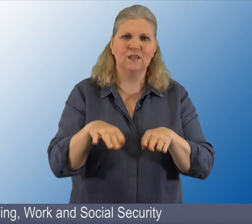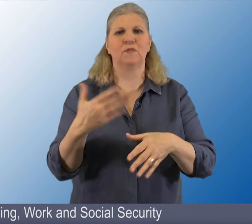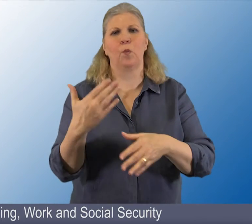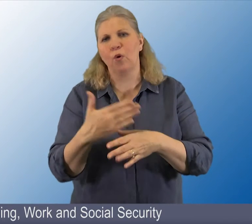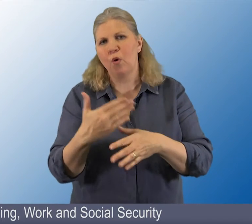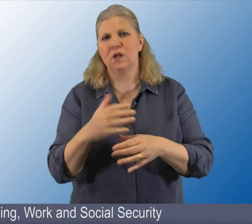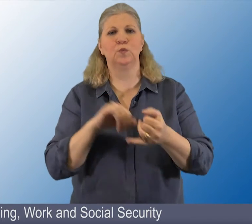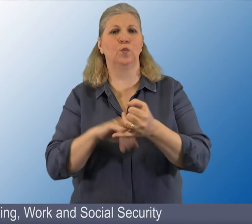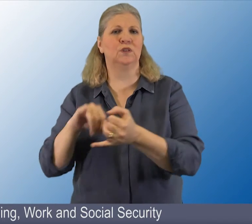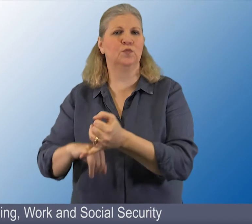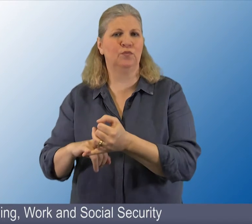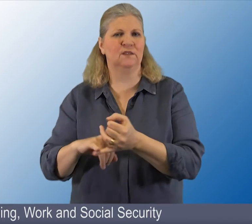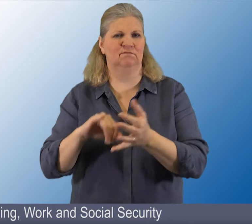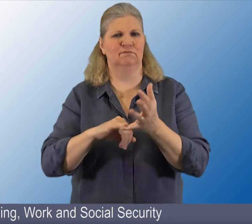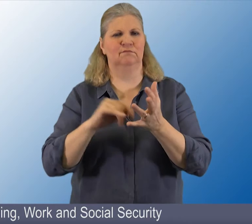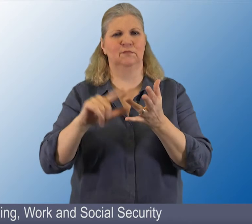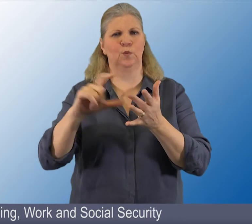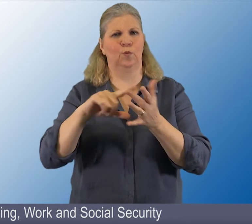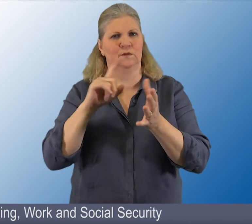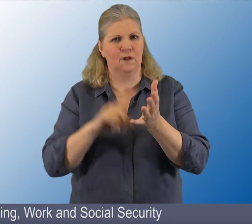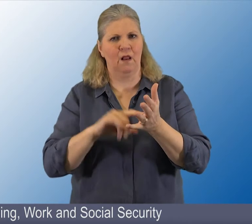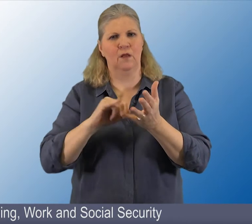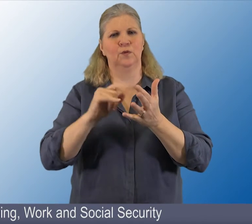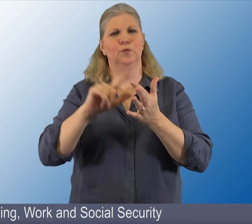4.4 Training, Work and Social Security